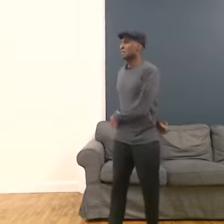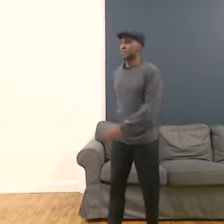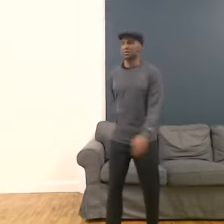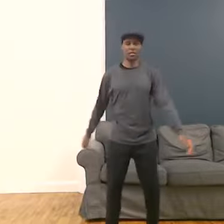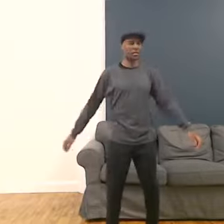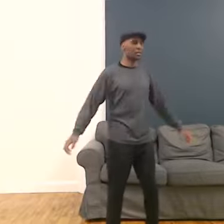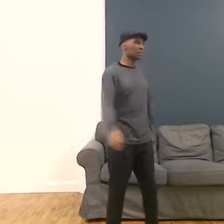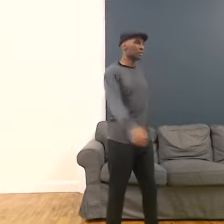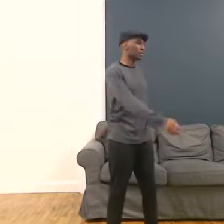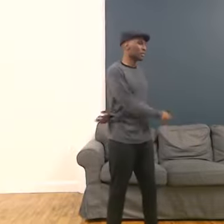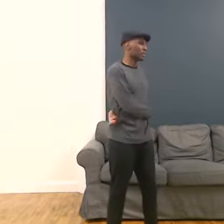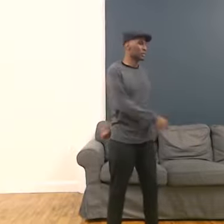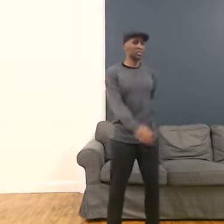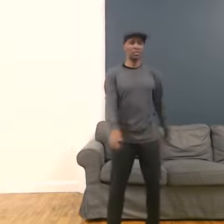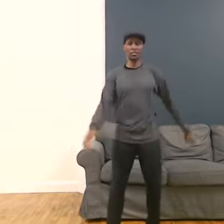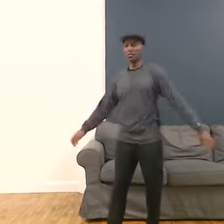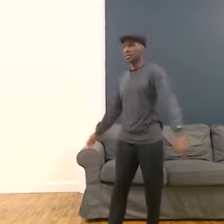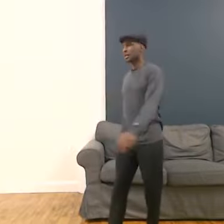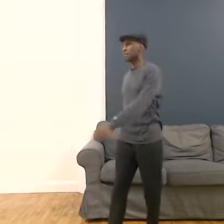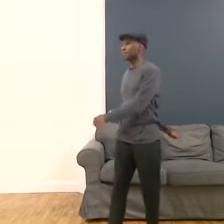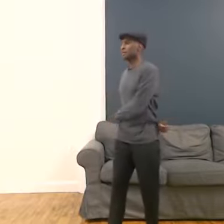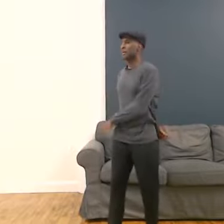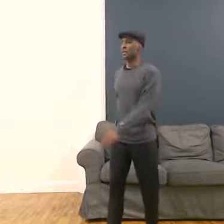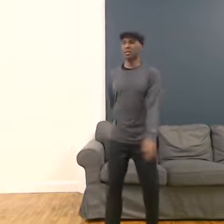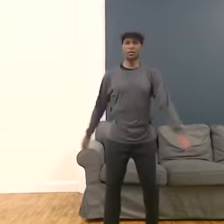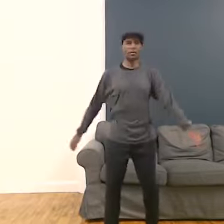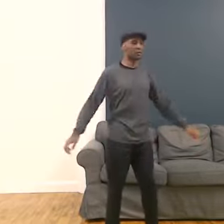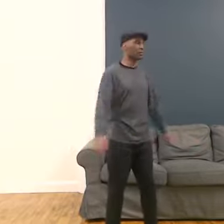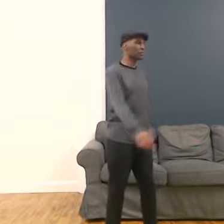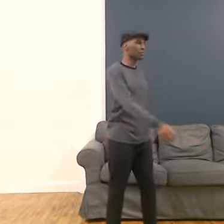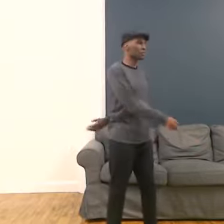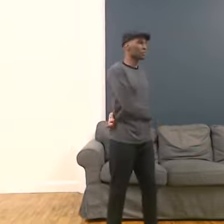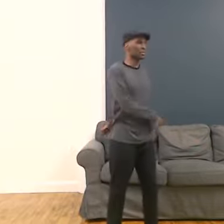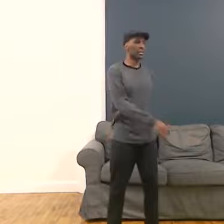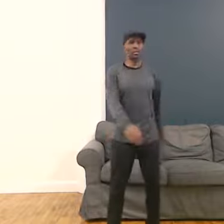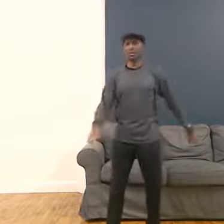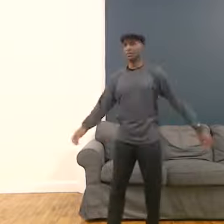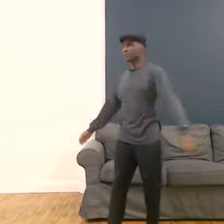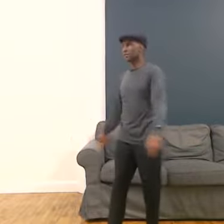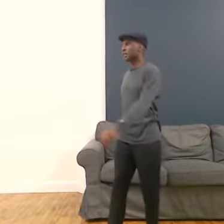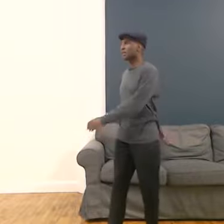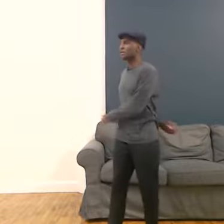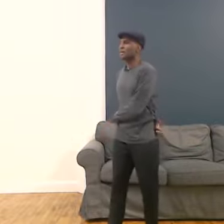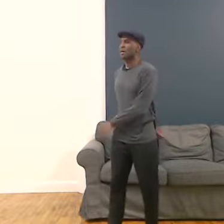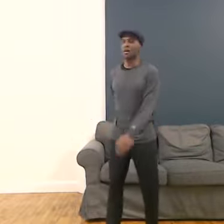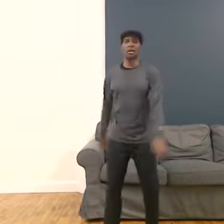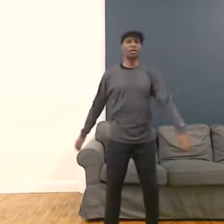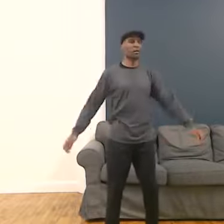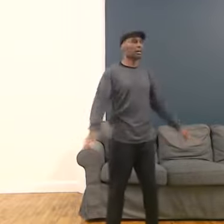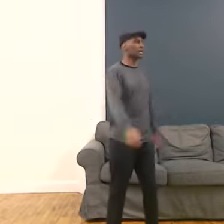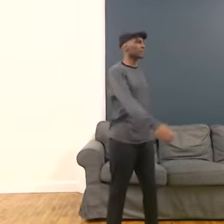Just allowing your hands to continue to tap the body. In the movement. We'll just allow them to flow out the body.